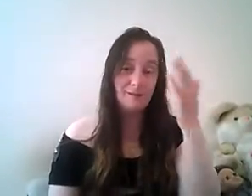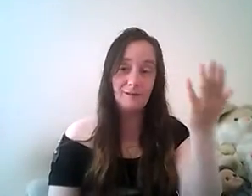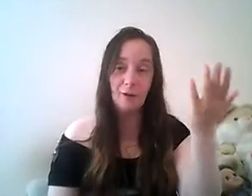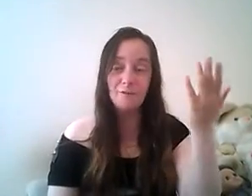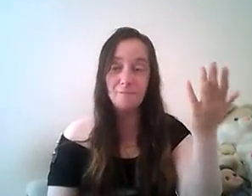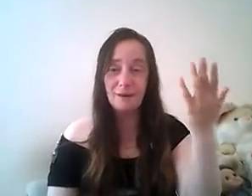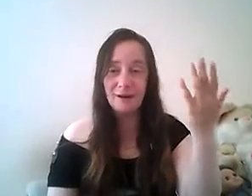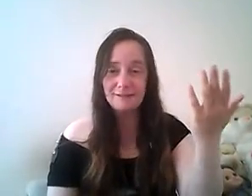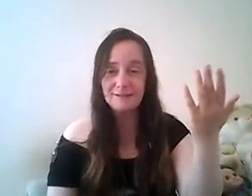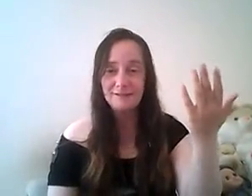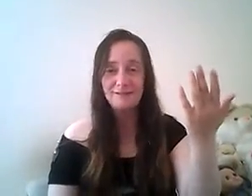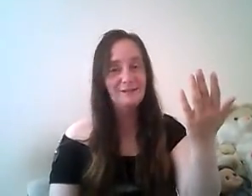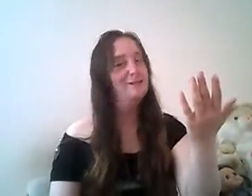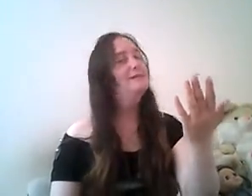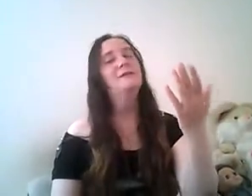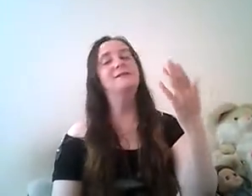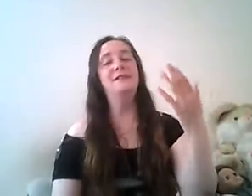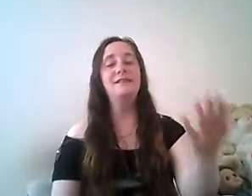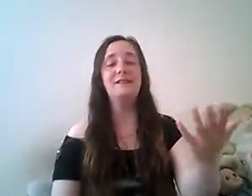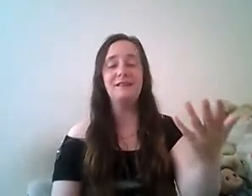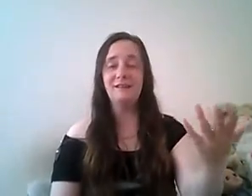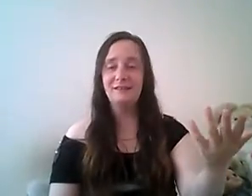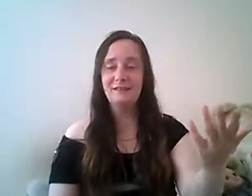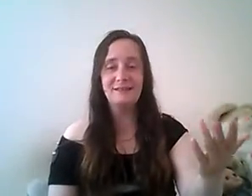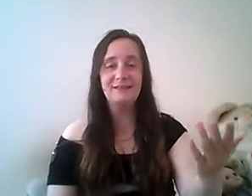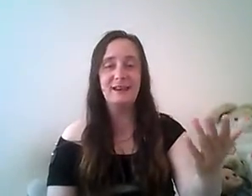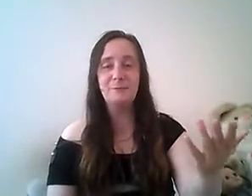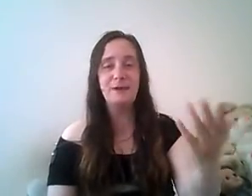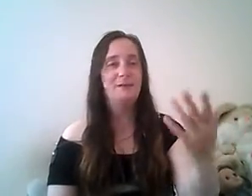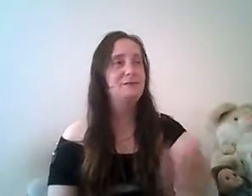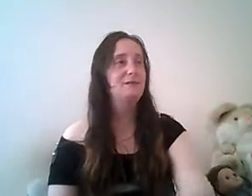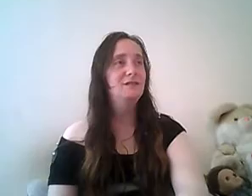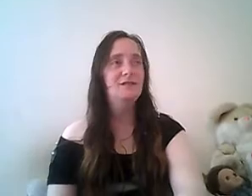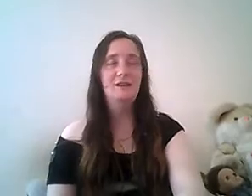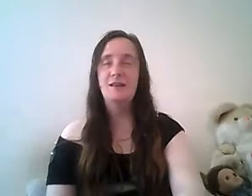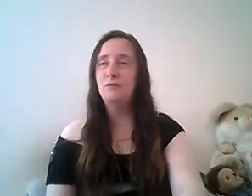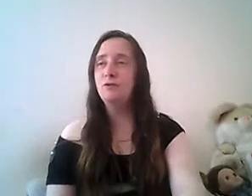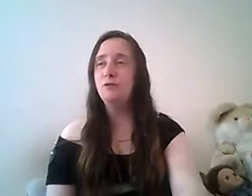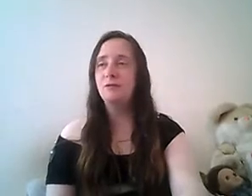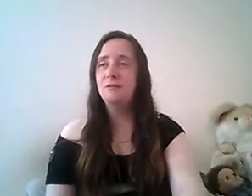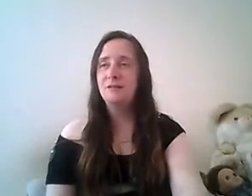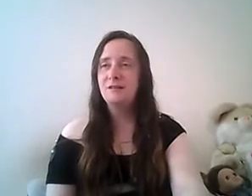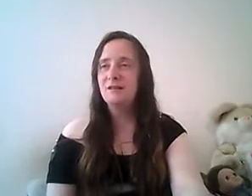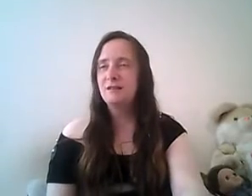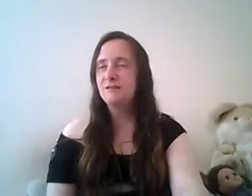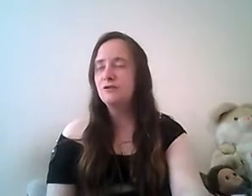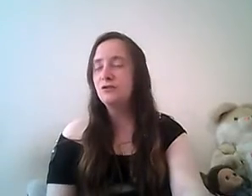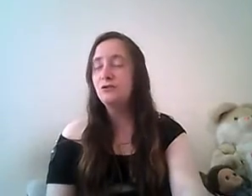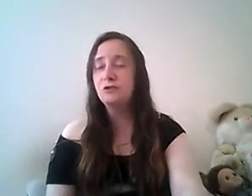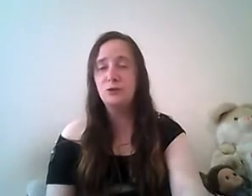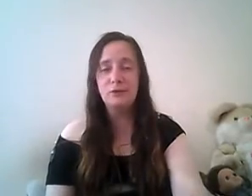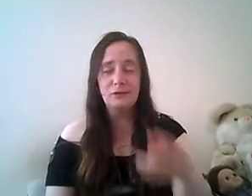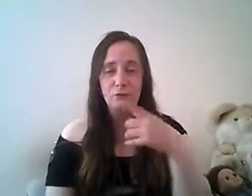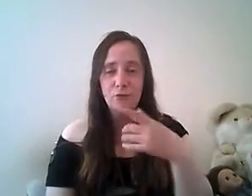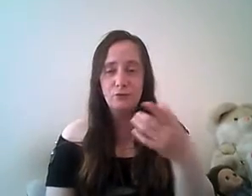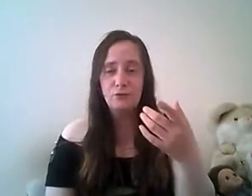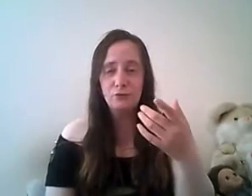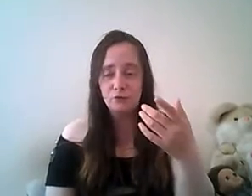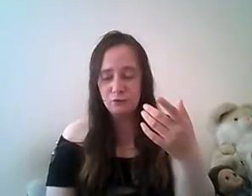how embarrassing saying that you had sex in the library if you you should know the school inside out so you should